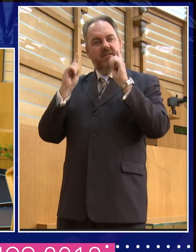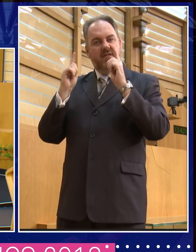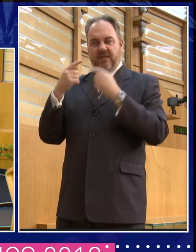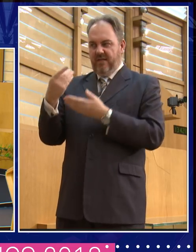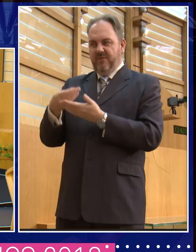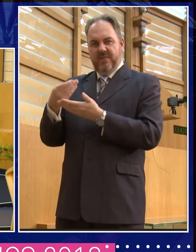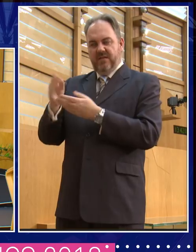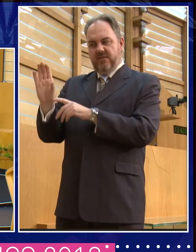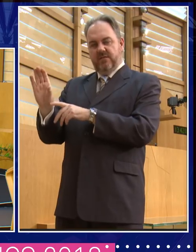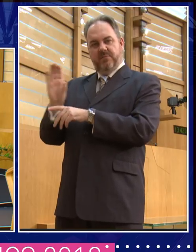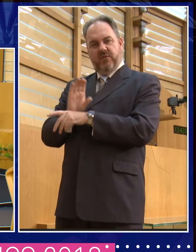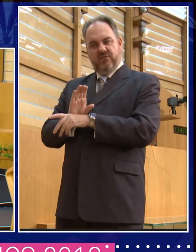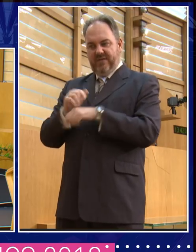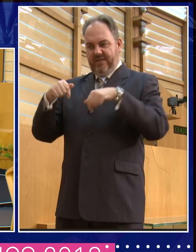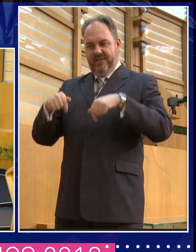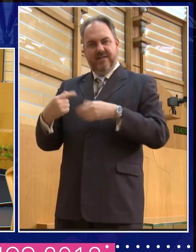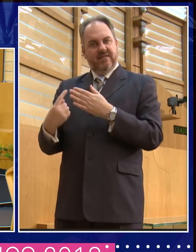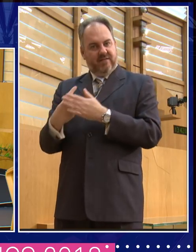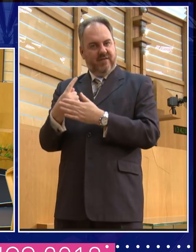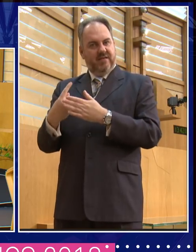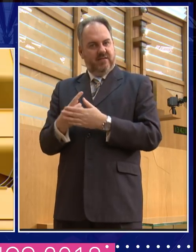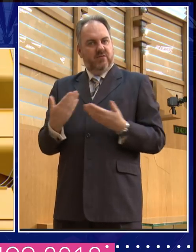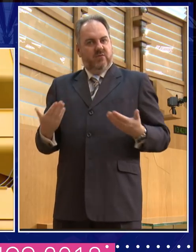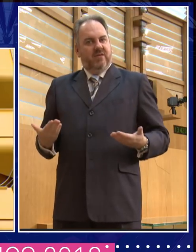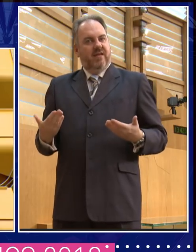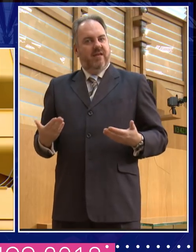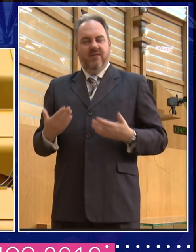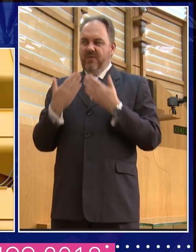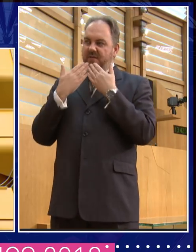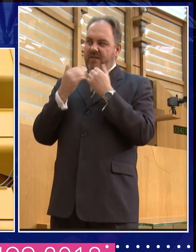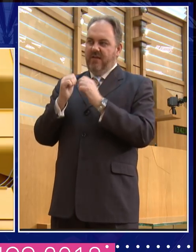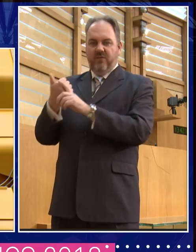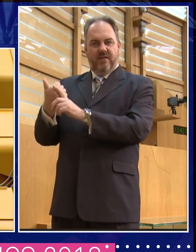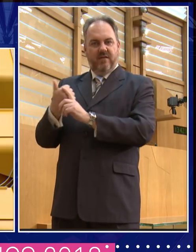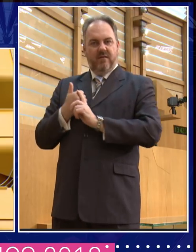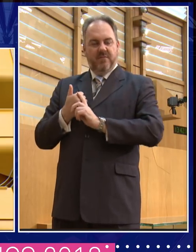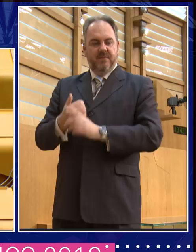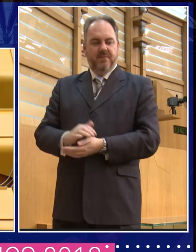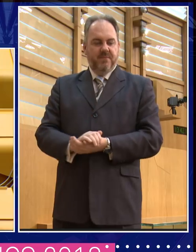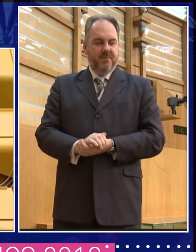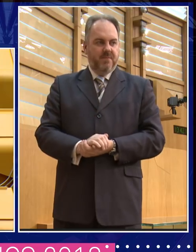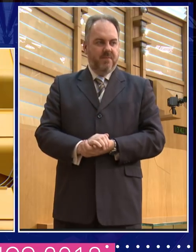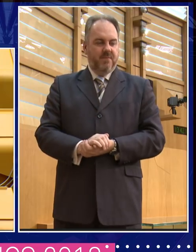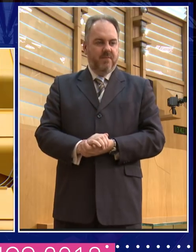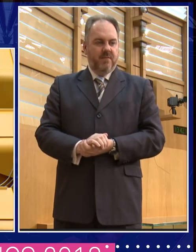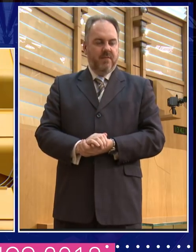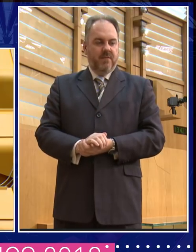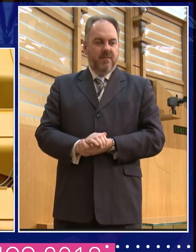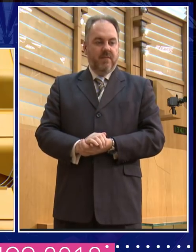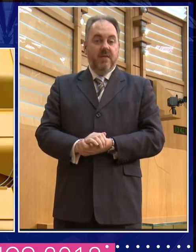of us throughout this week and sponsored several events and they made this event possible this afternoon. We're also broadcasting live